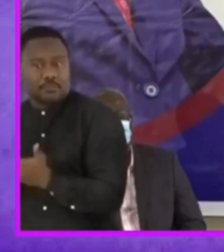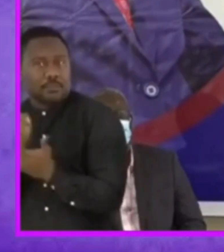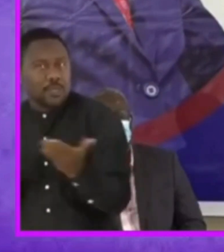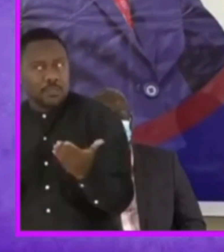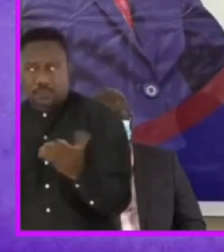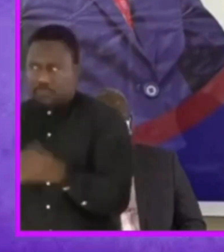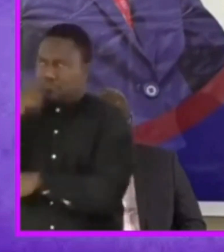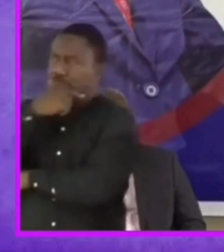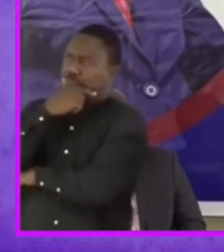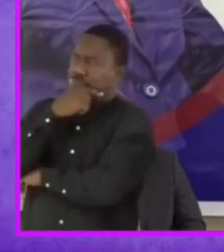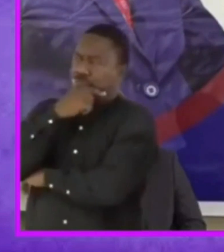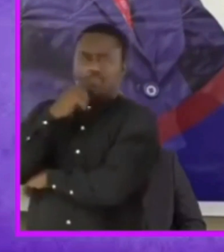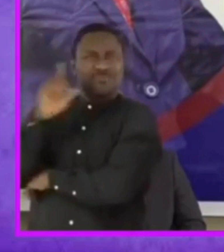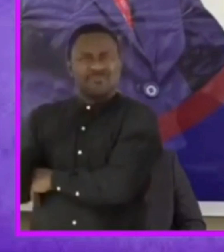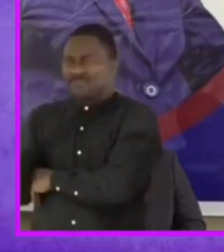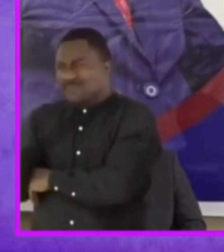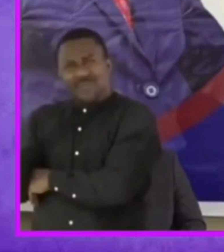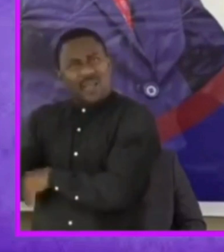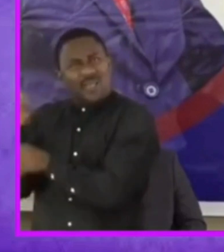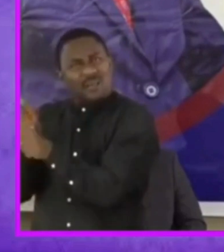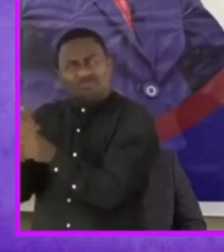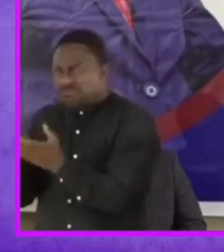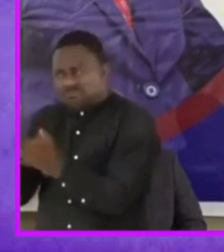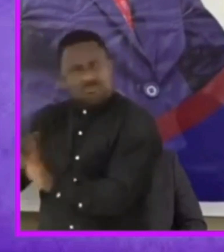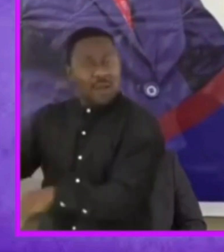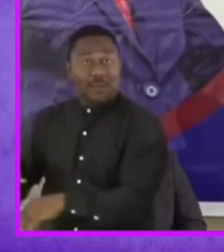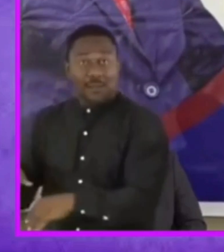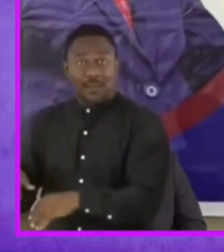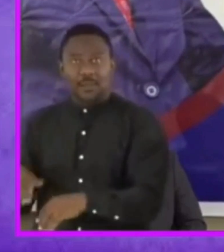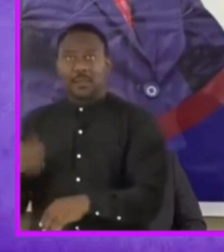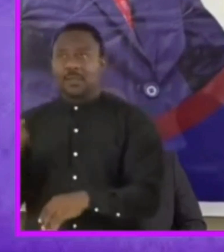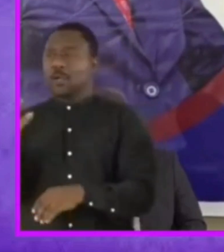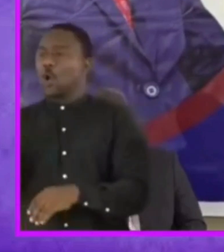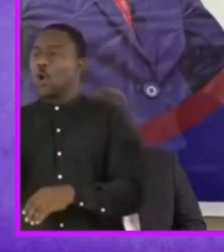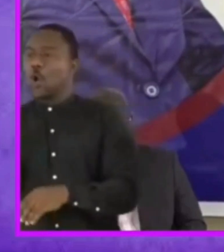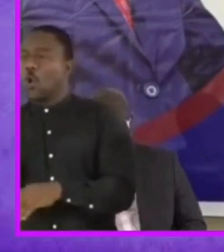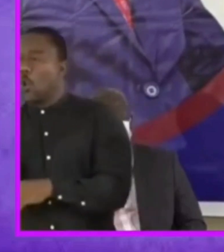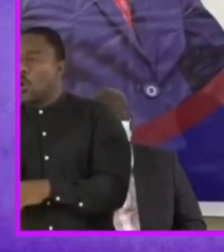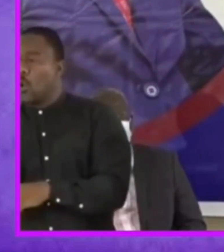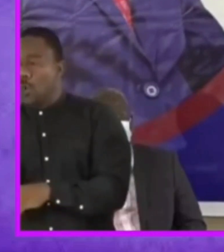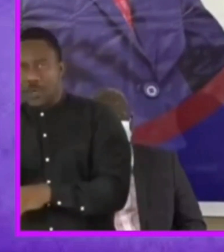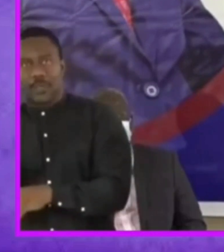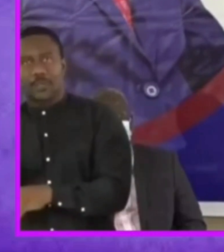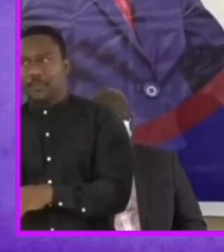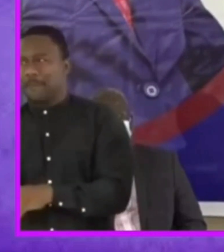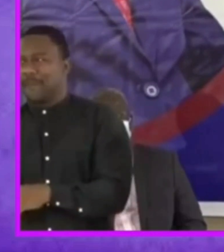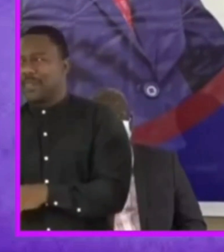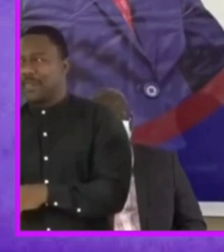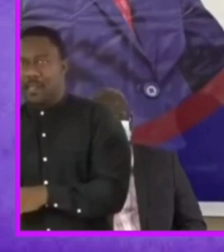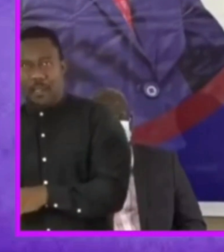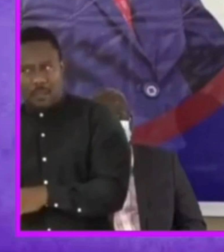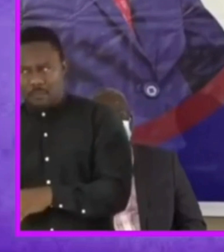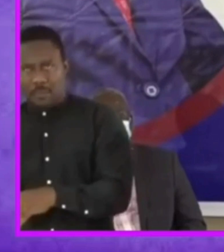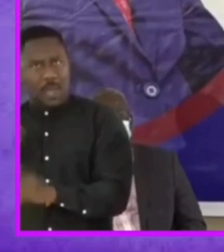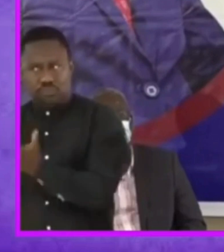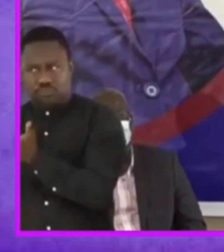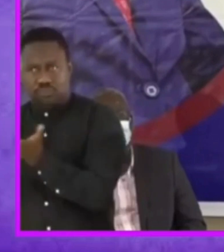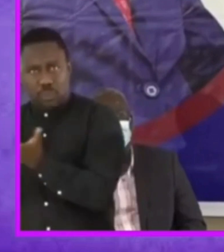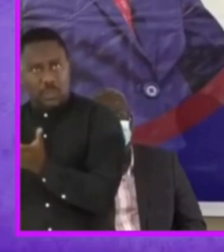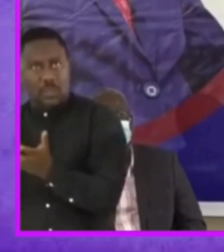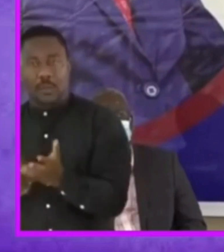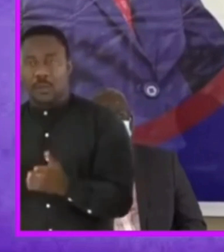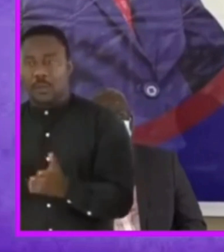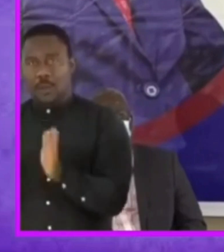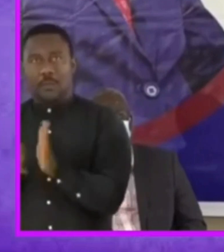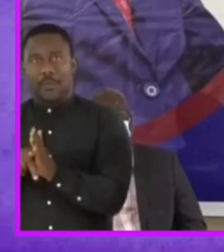sometimes we don't think they are gifted tell you the story of a young man called gordon battler i had a wonderful opportunity of working with him from